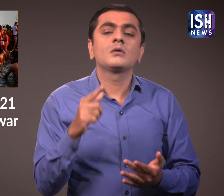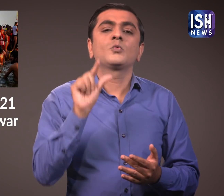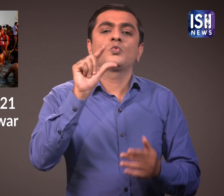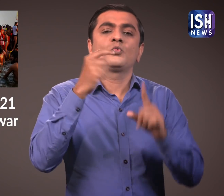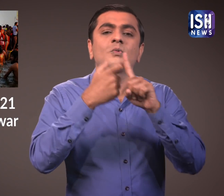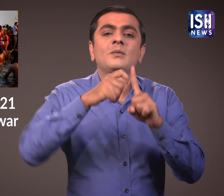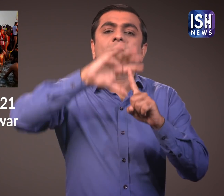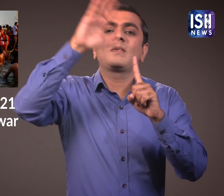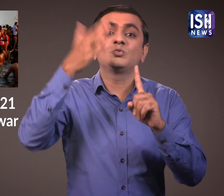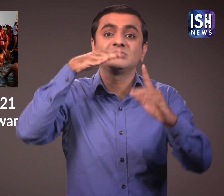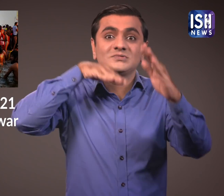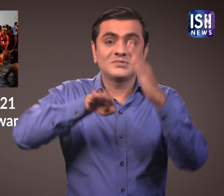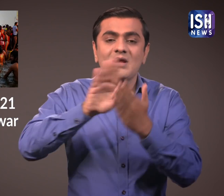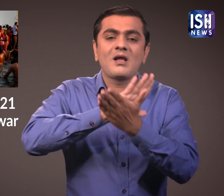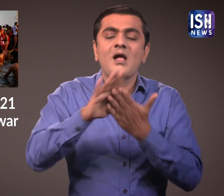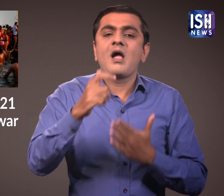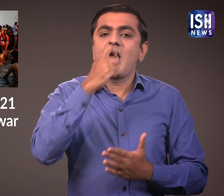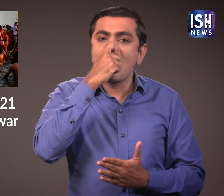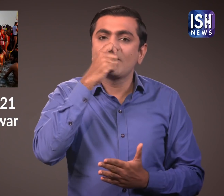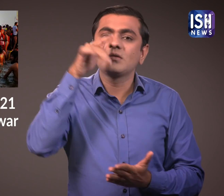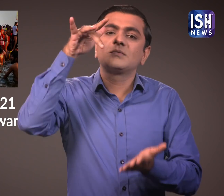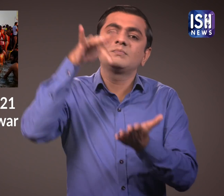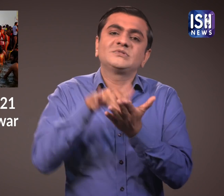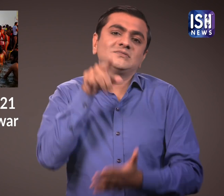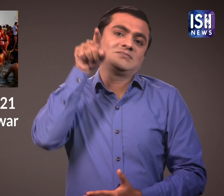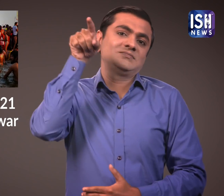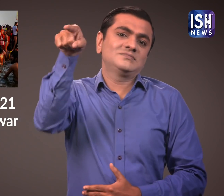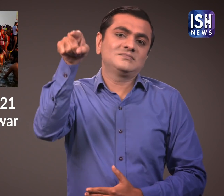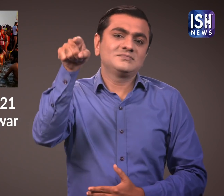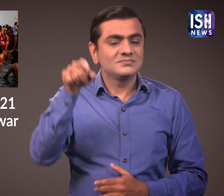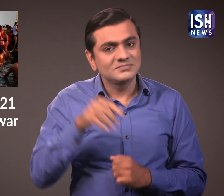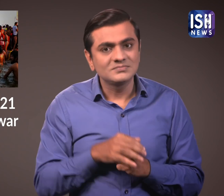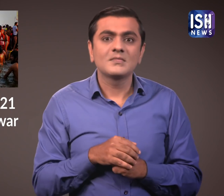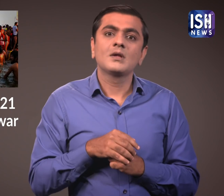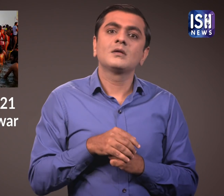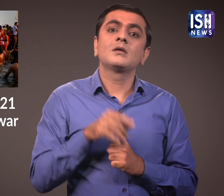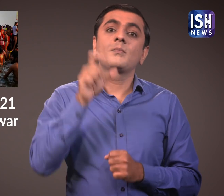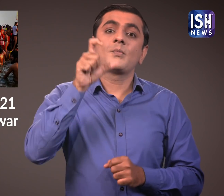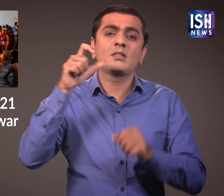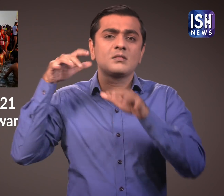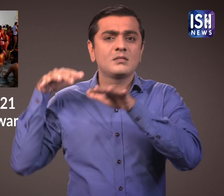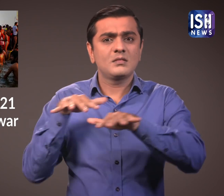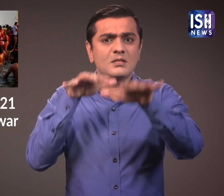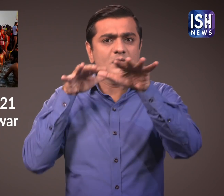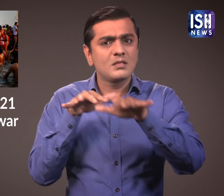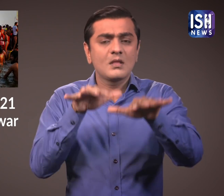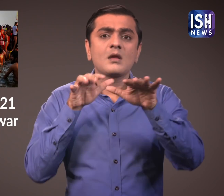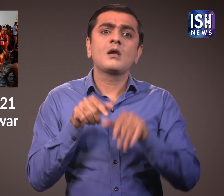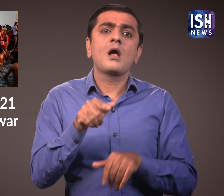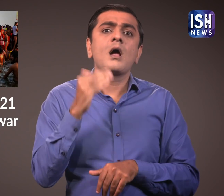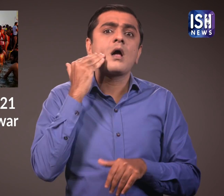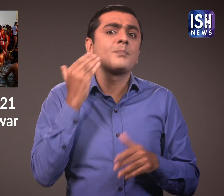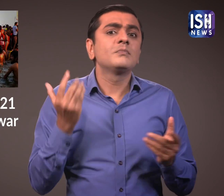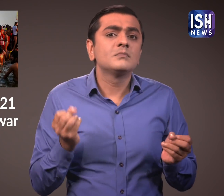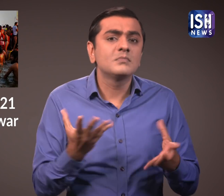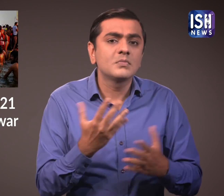This year the Kumbh Mela will be held in Haridwar, Uttarakhand. It will be between 1st April and